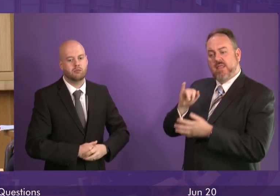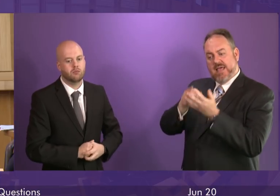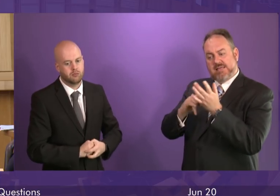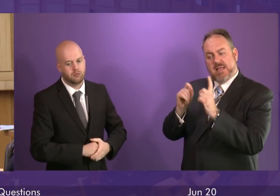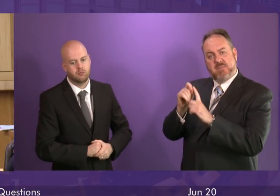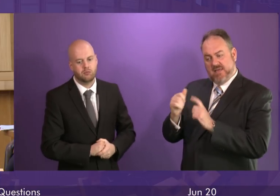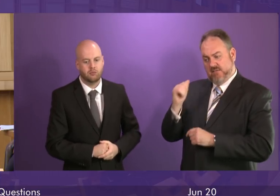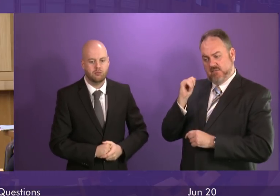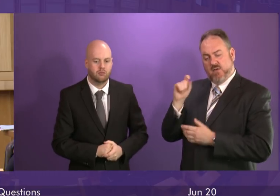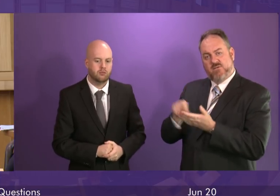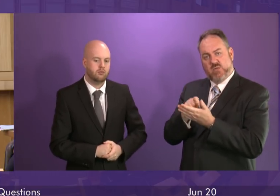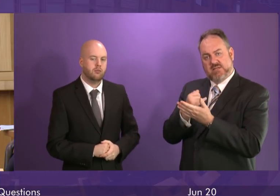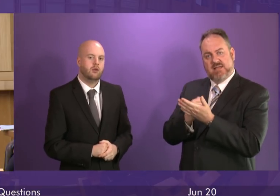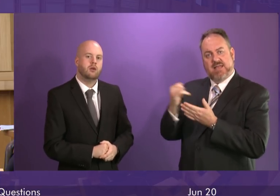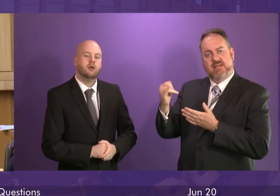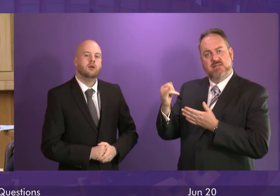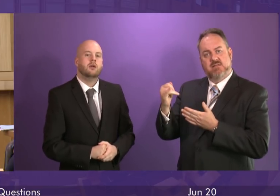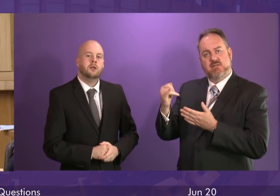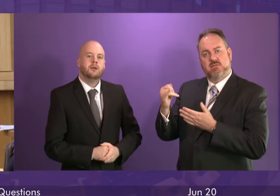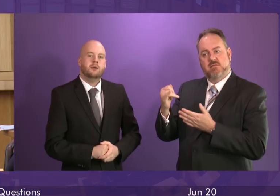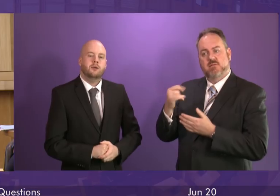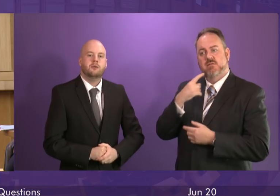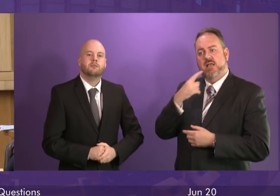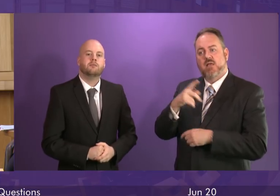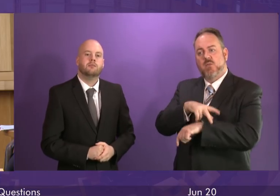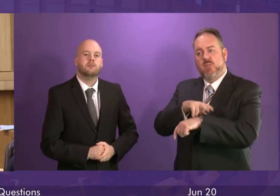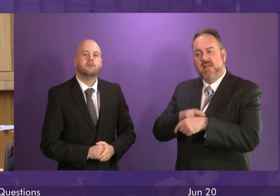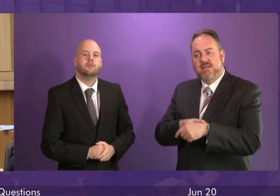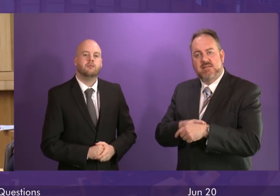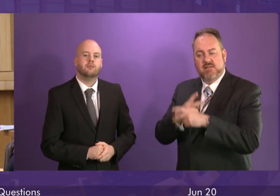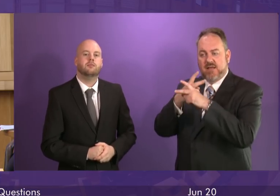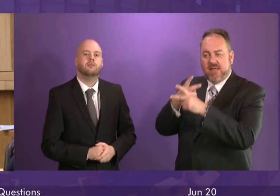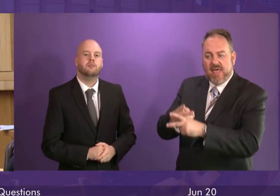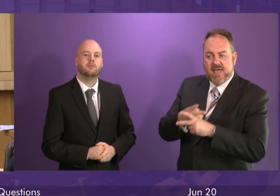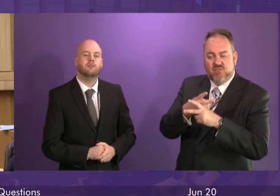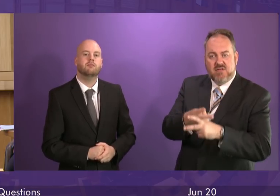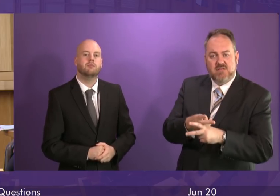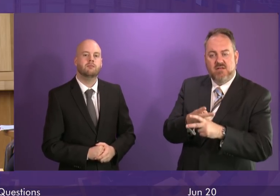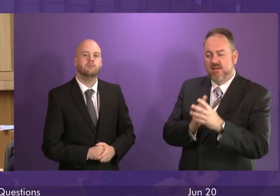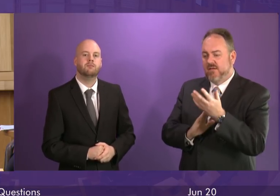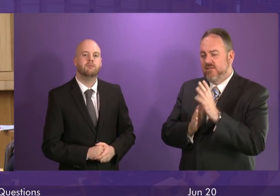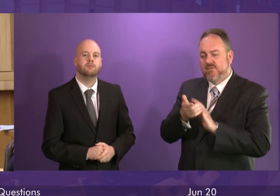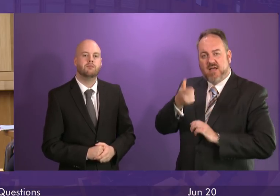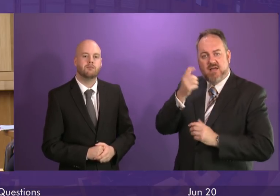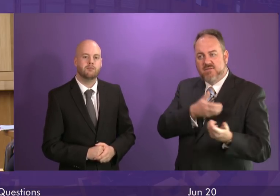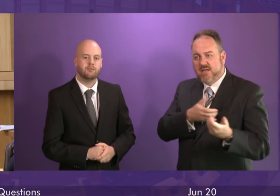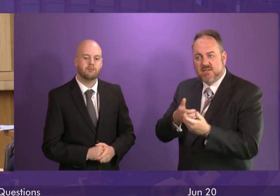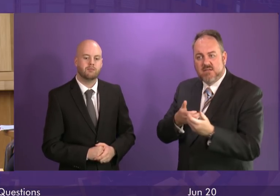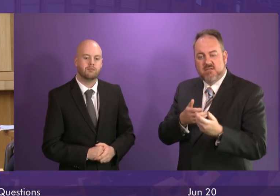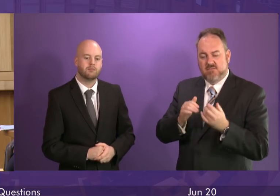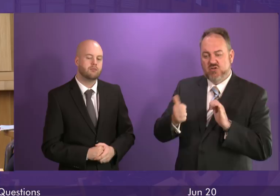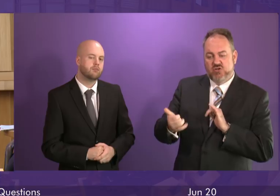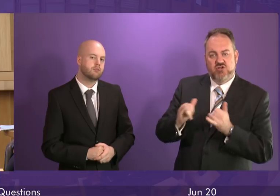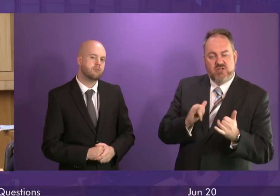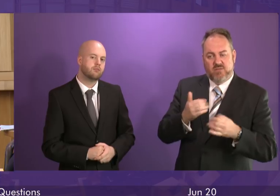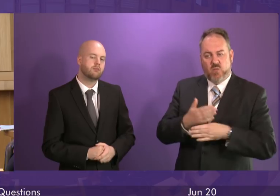voted against exempting police officers, care assistants, volunteers, firefighters, shift workers and